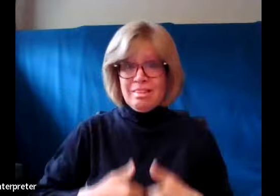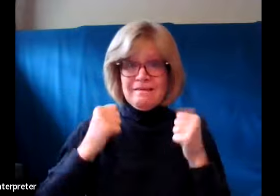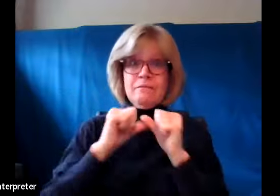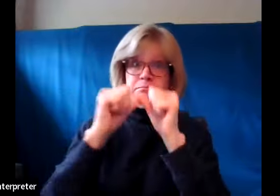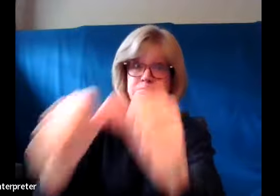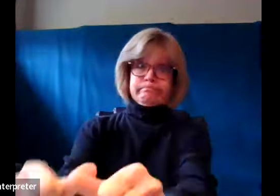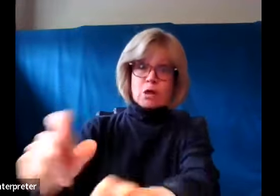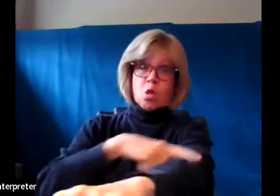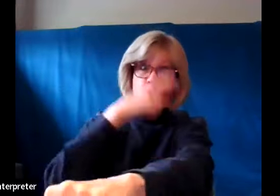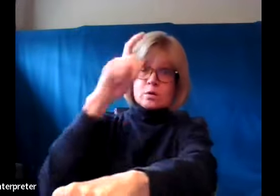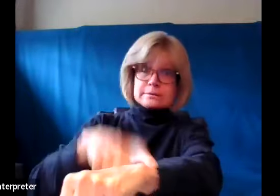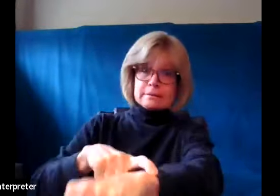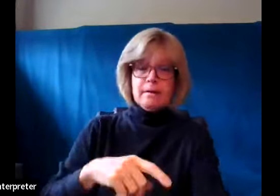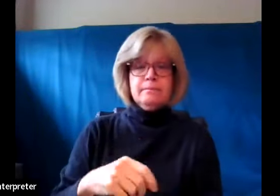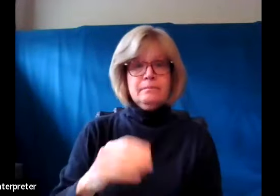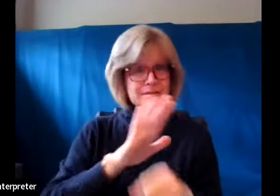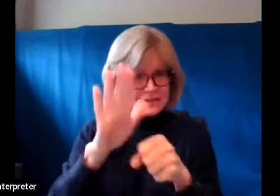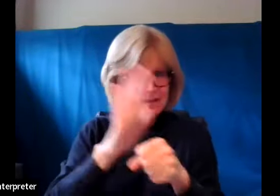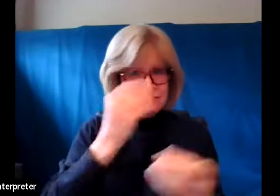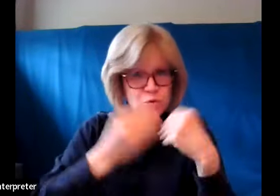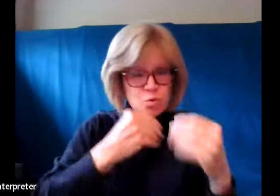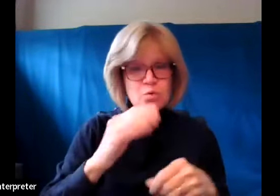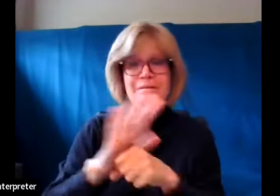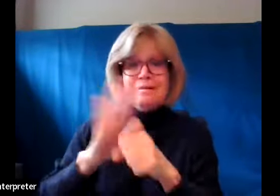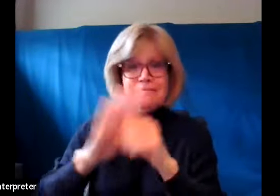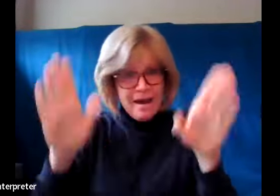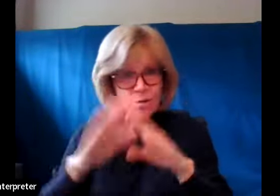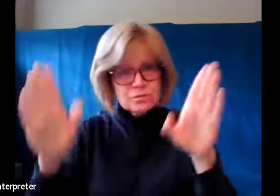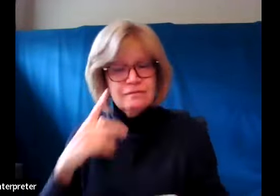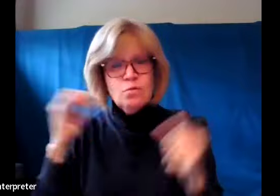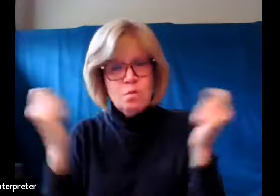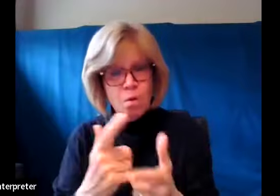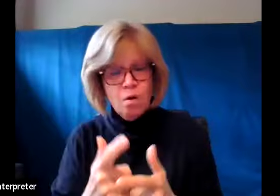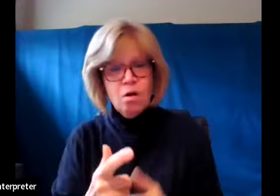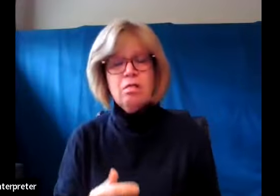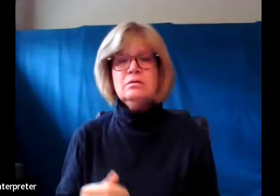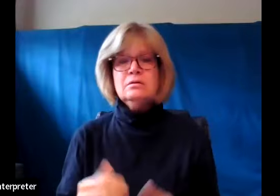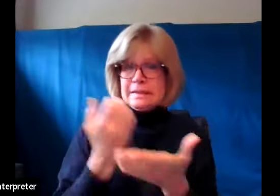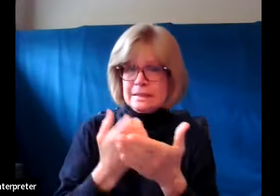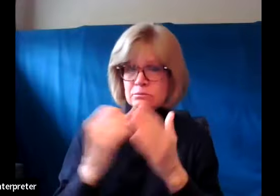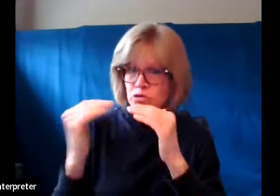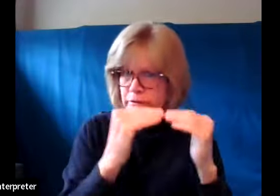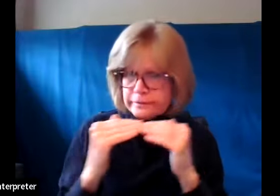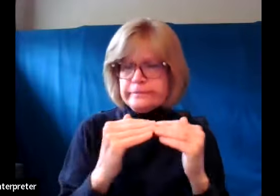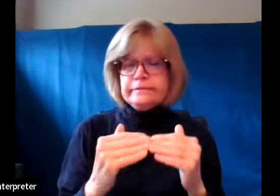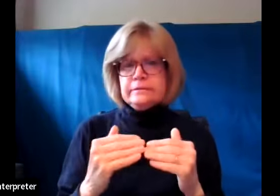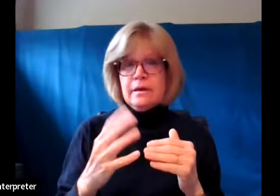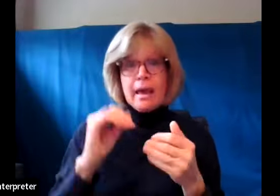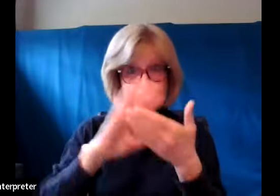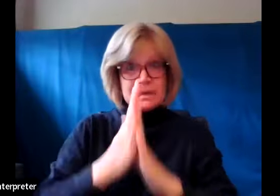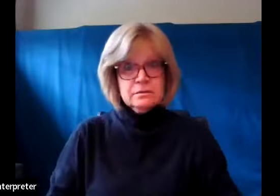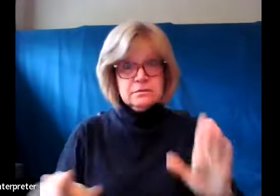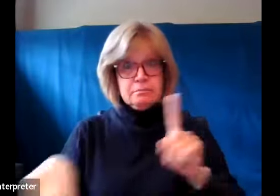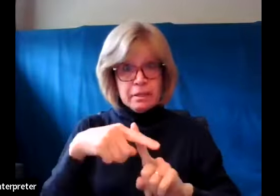lives. There's going to be adequate food and housing for everybody. There's economic justice. And there's peace.